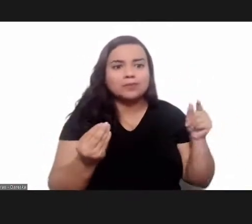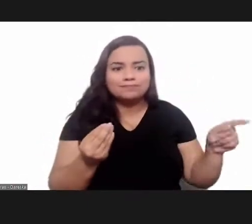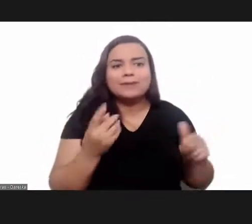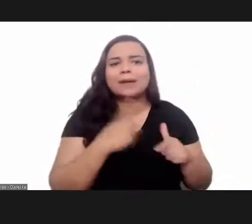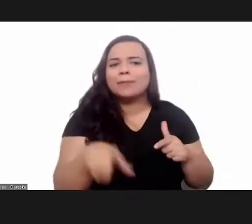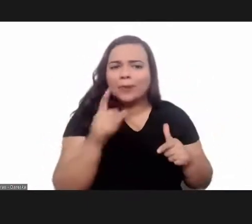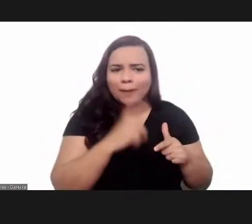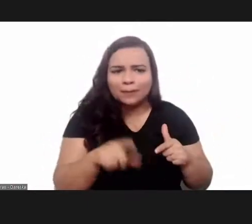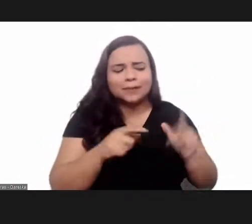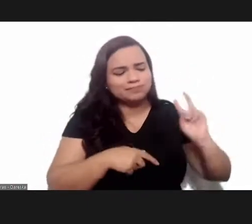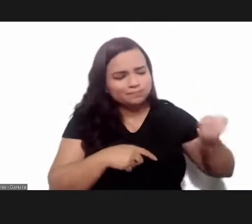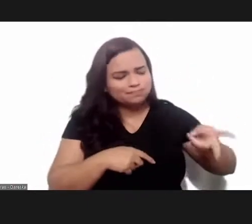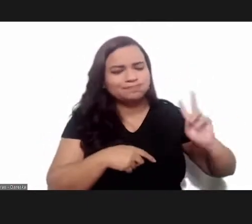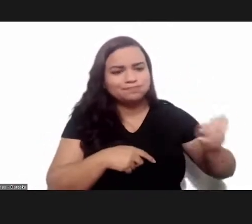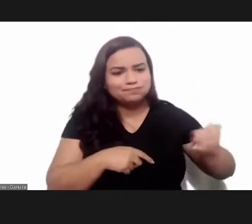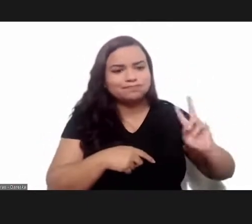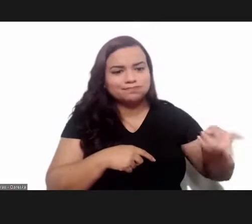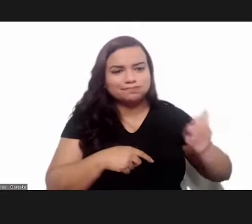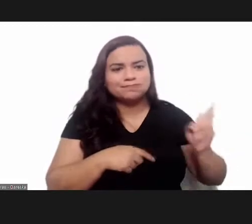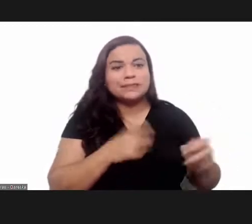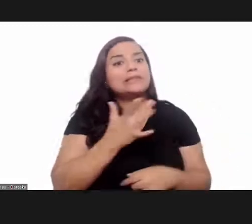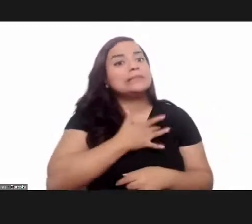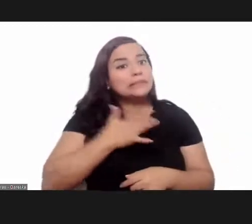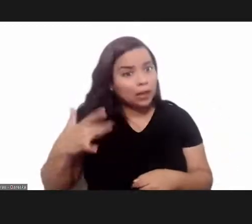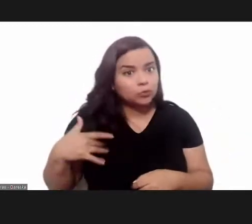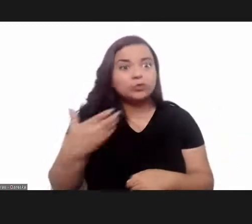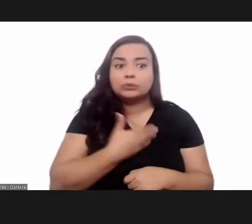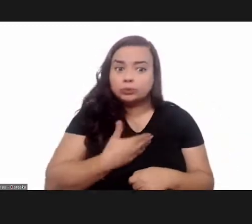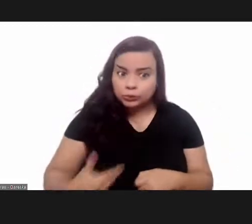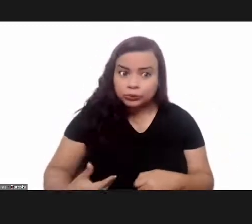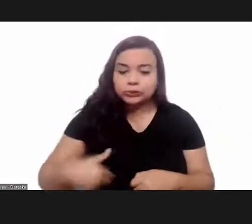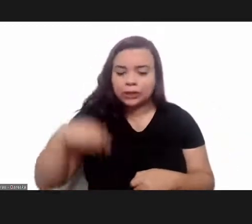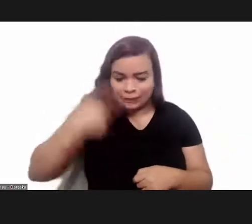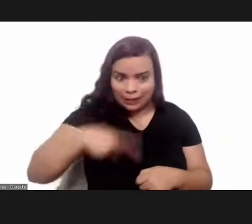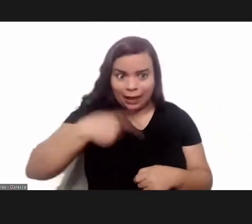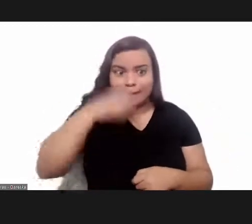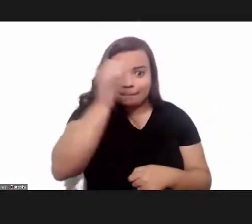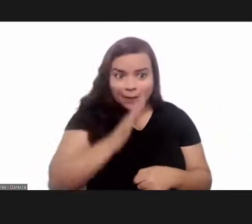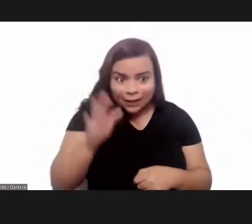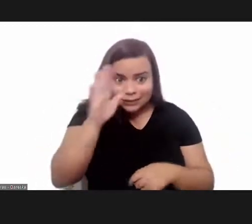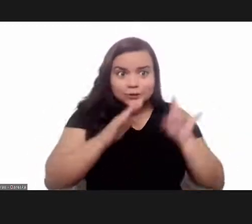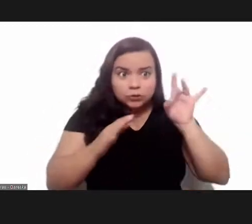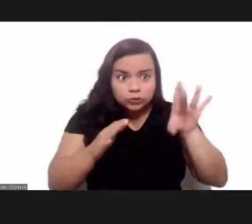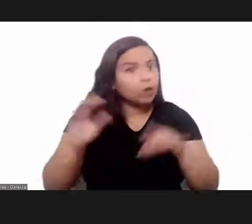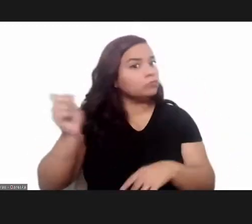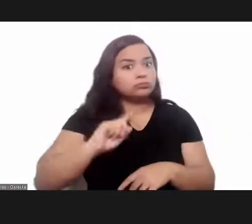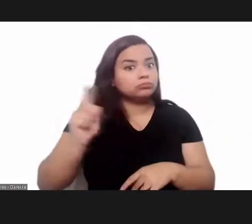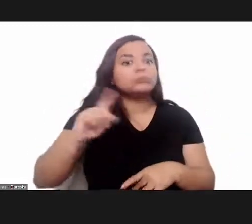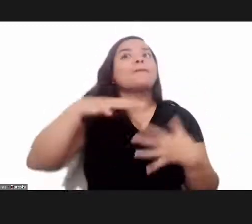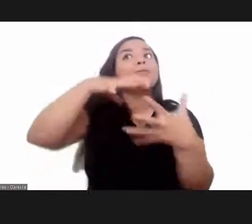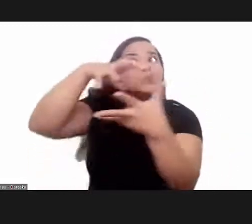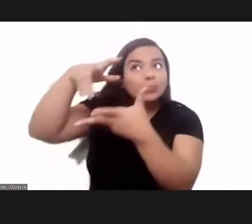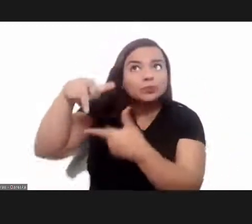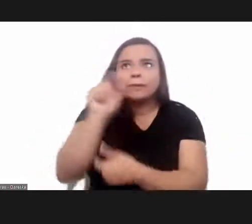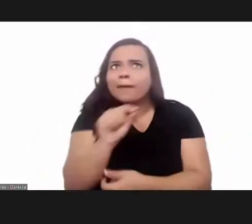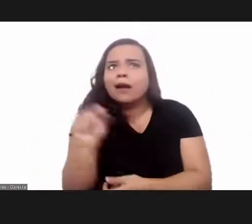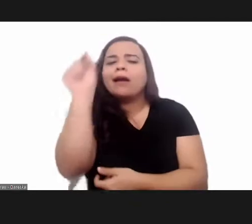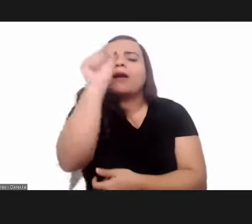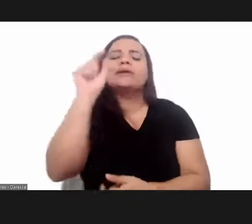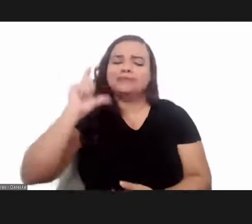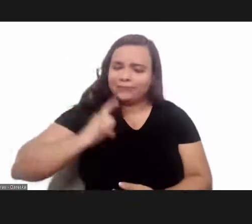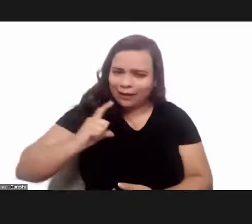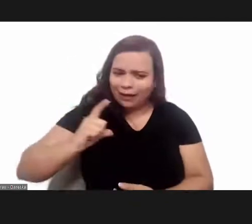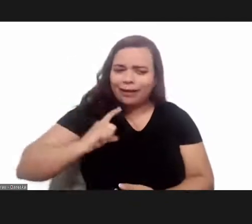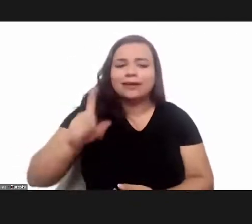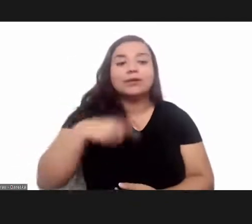this persistent and extremely relevant public health problem not only for brazil but elsewhere in the world leading us